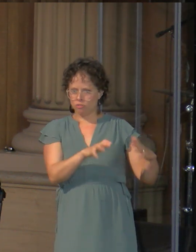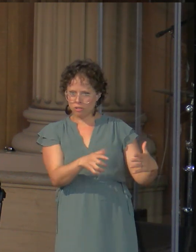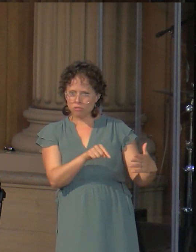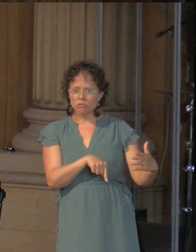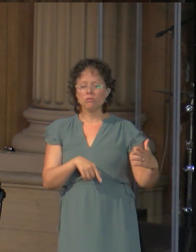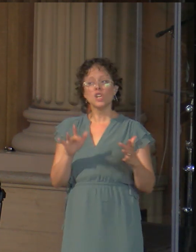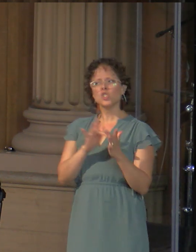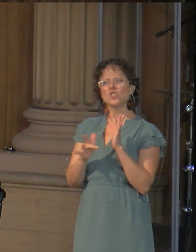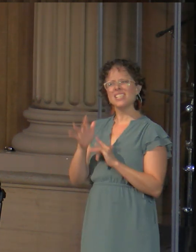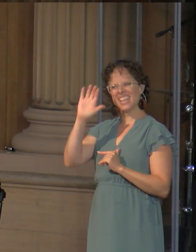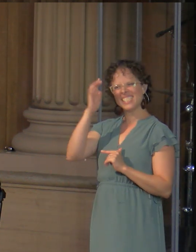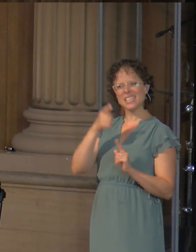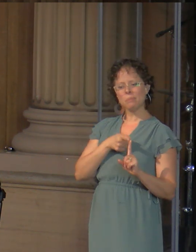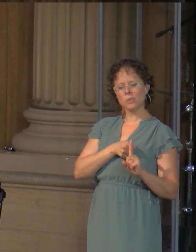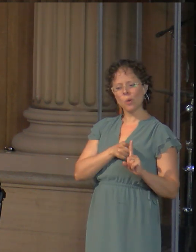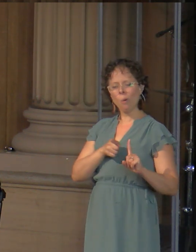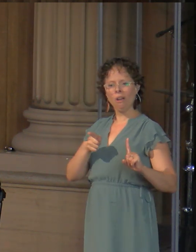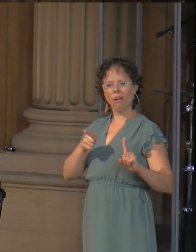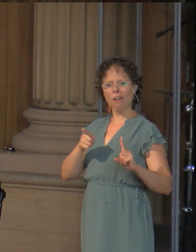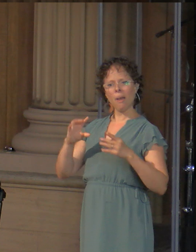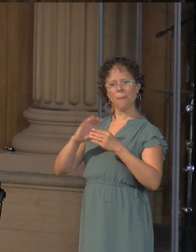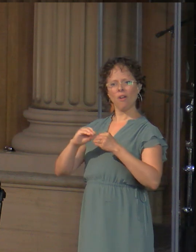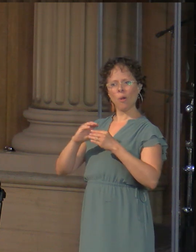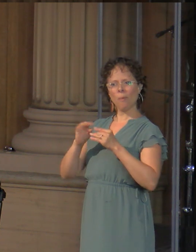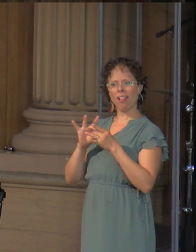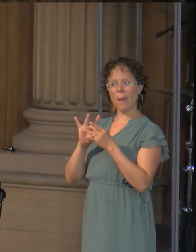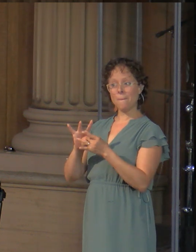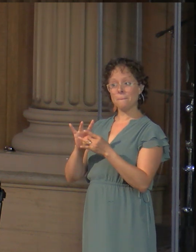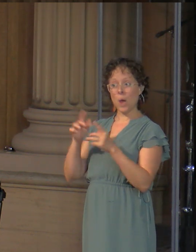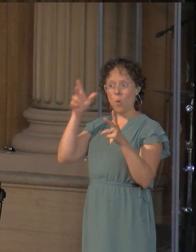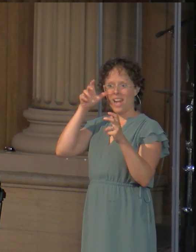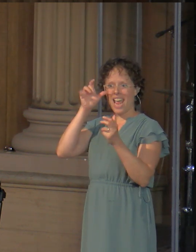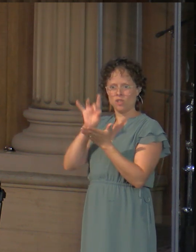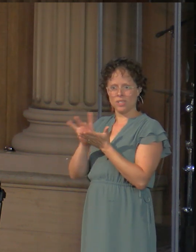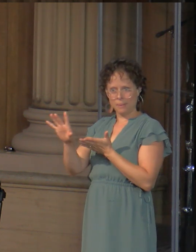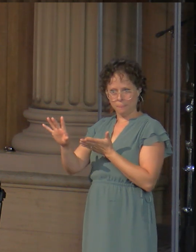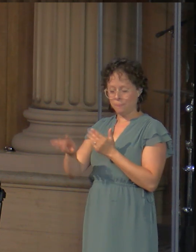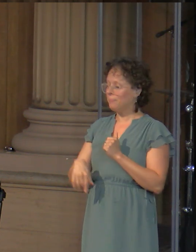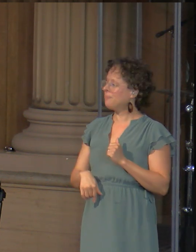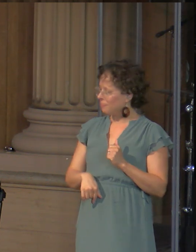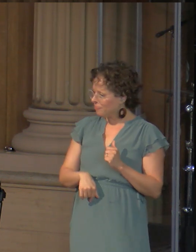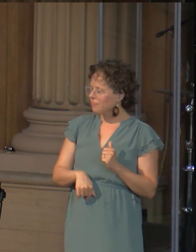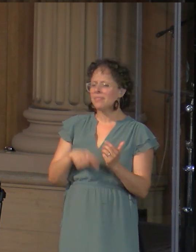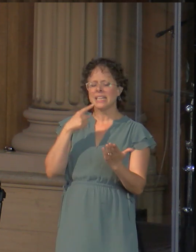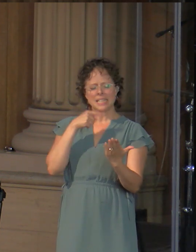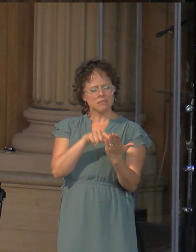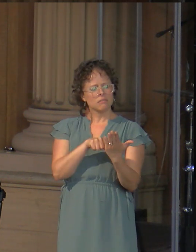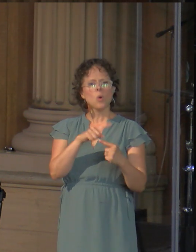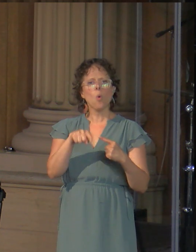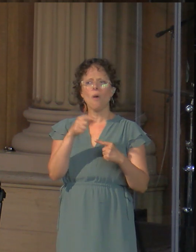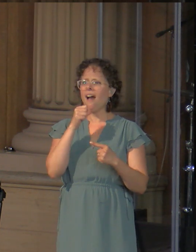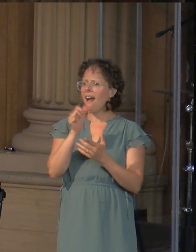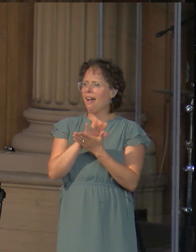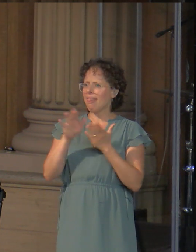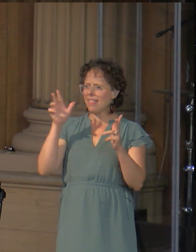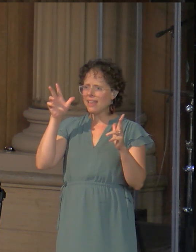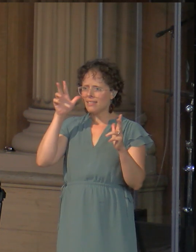little parable of an exorcism. And so verse 43, he says, when the unclean spirit has gone out of a person, it passes through